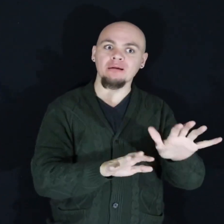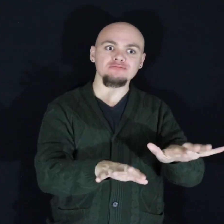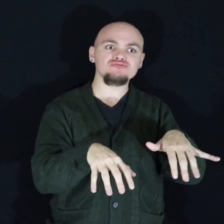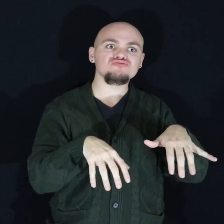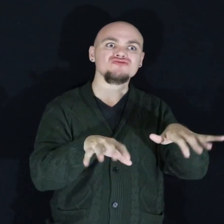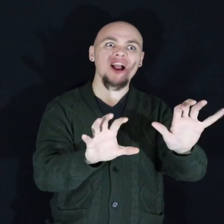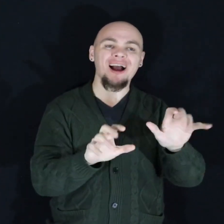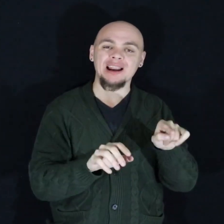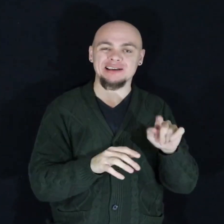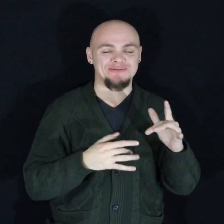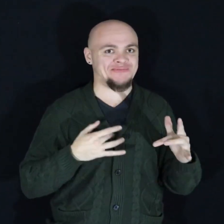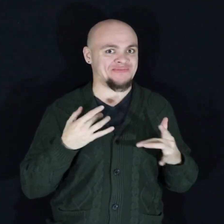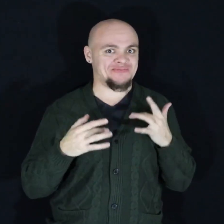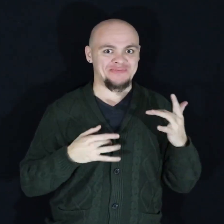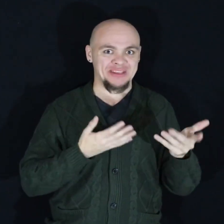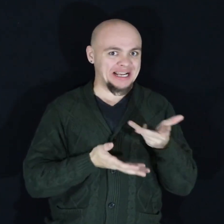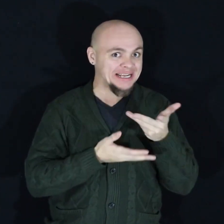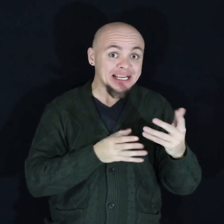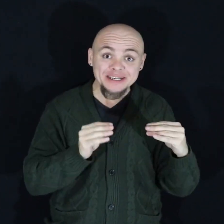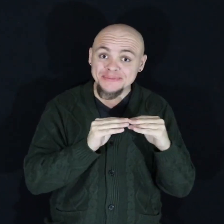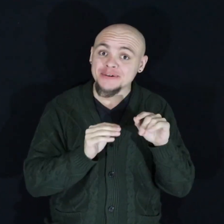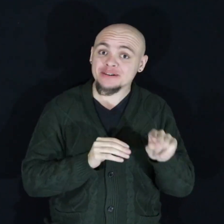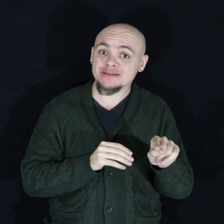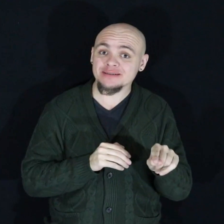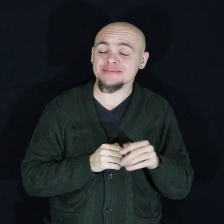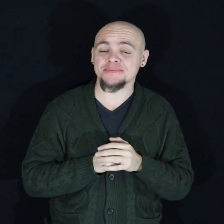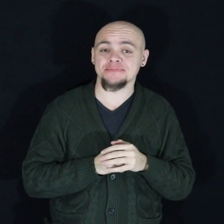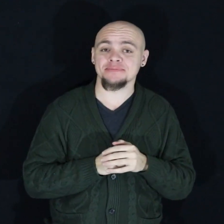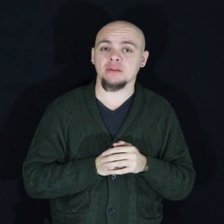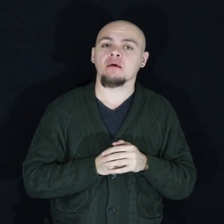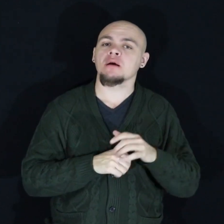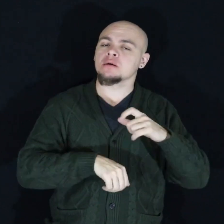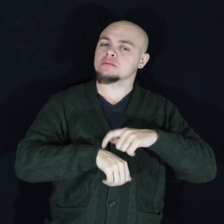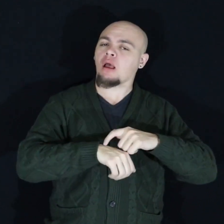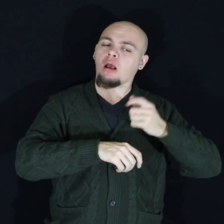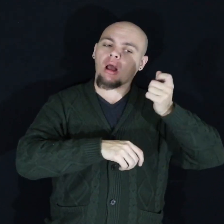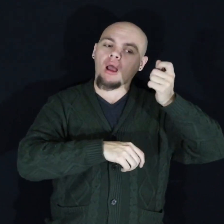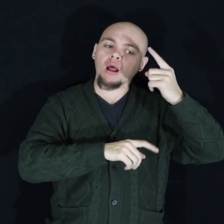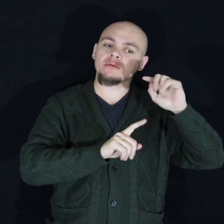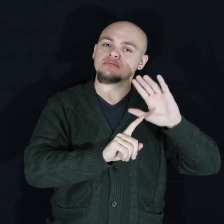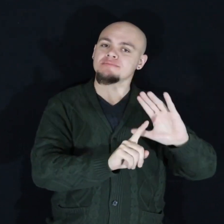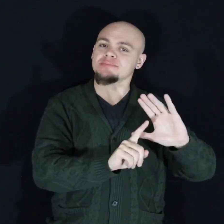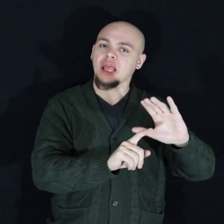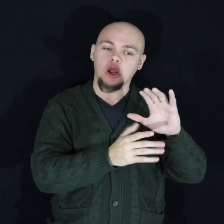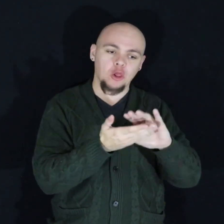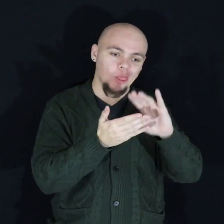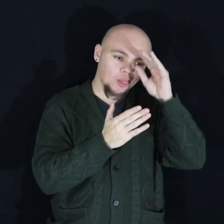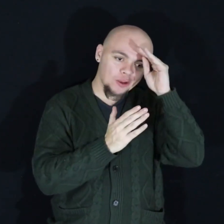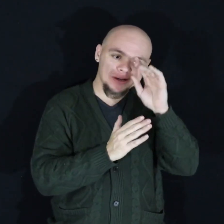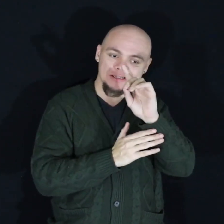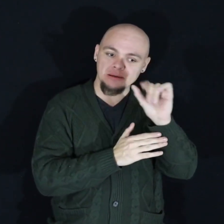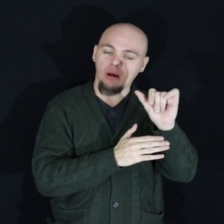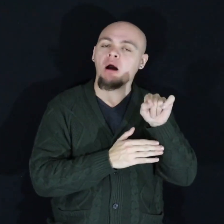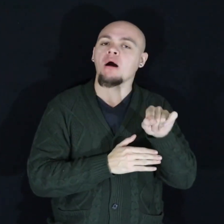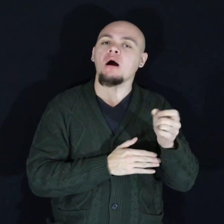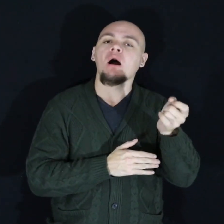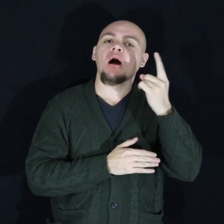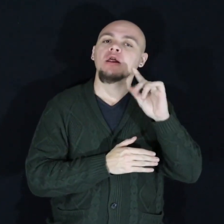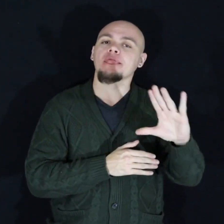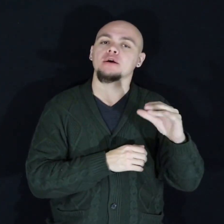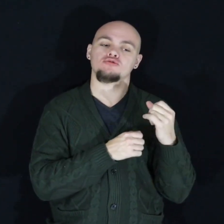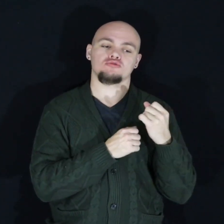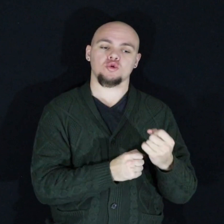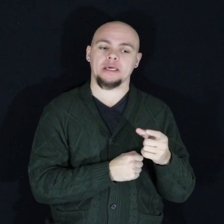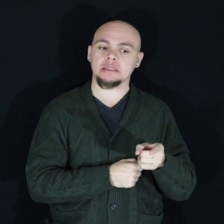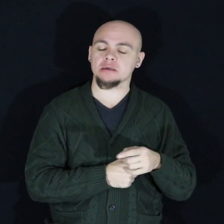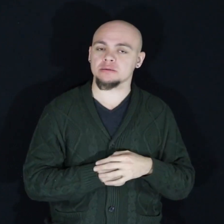he was thrilled and more engaged when you take time to understand children with learning disabilities you know what their strengths are